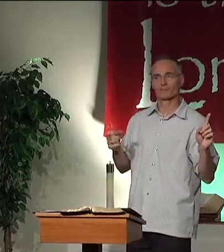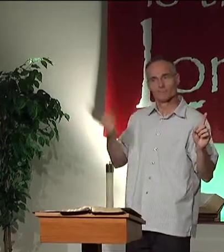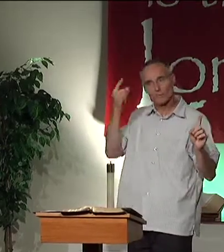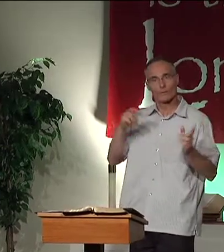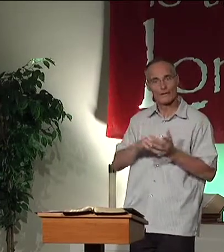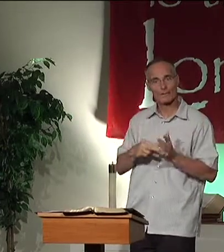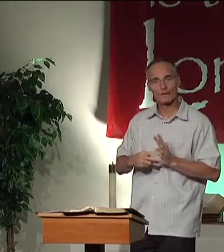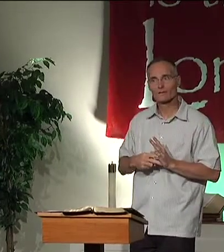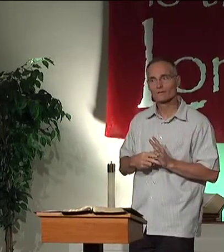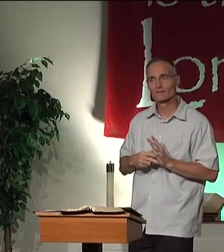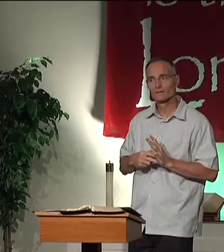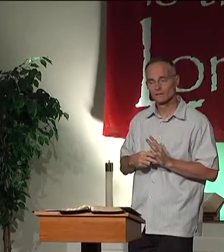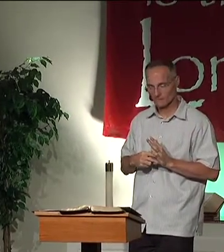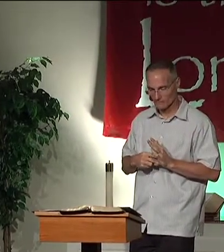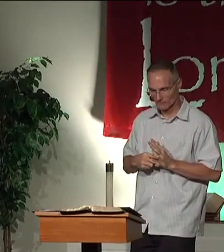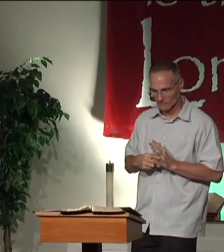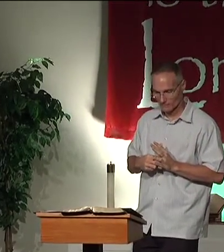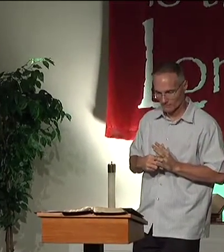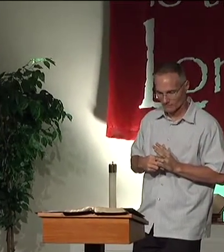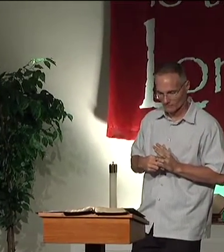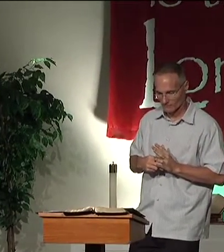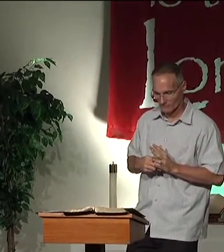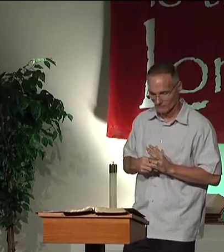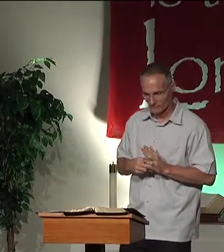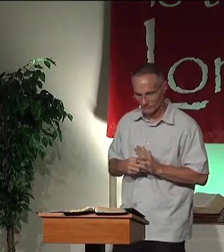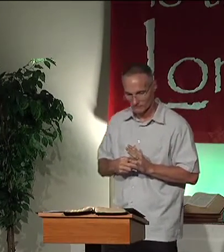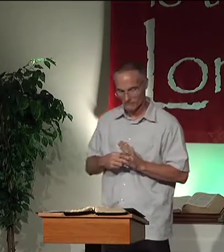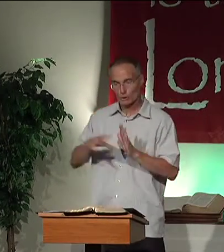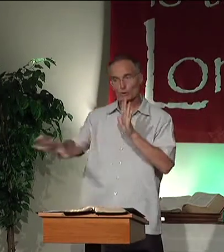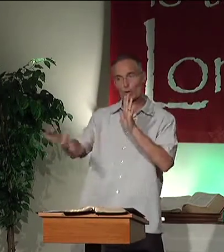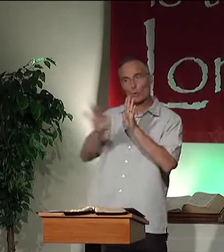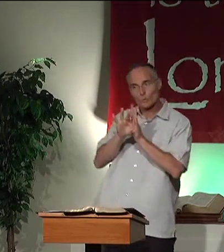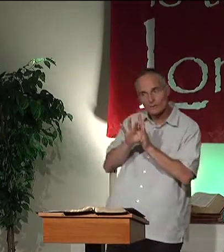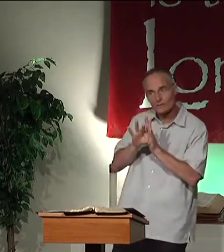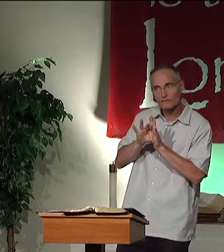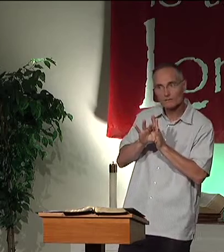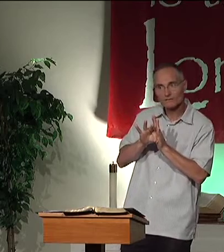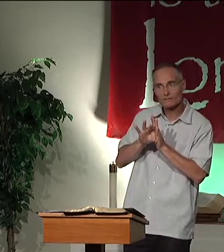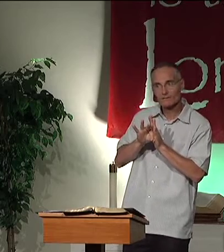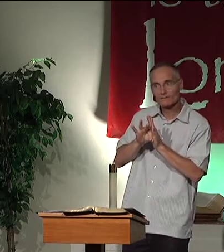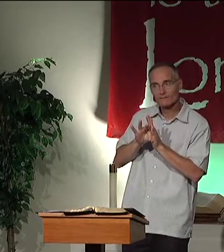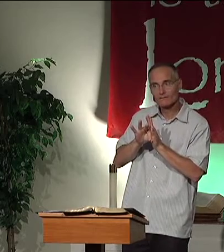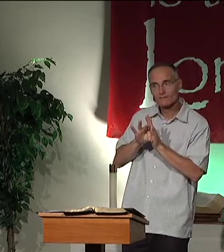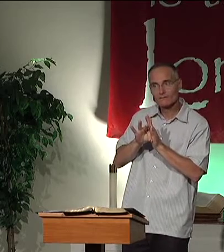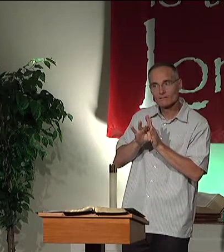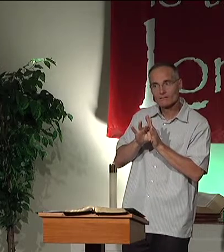I am the Christ. What does that mean? The chosen one.